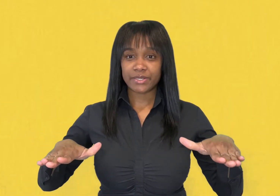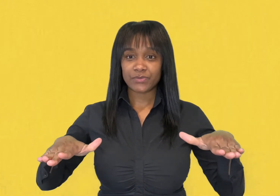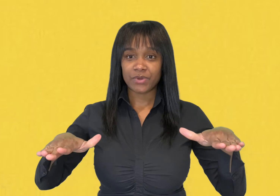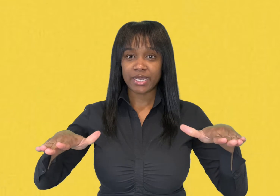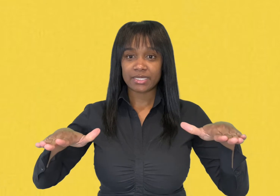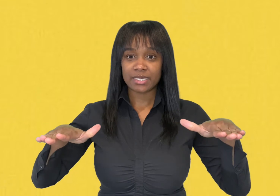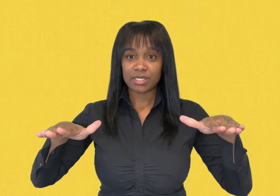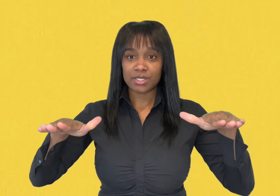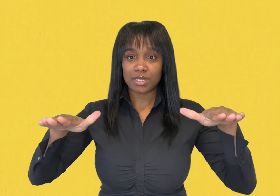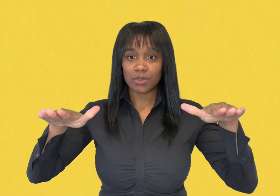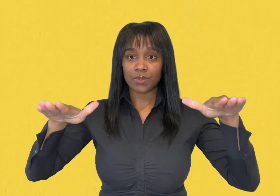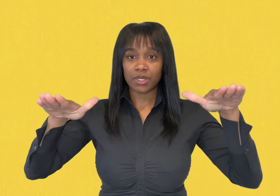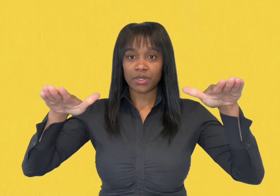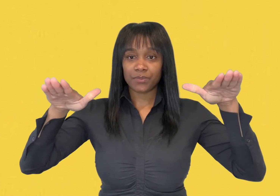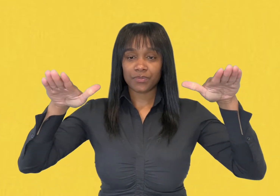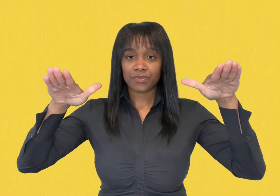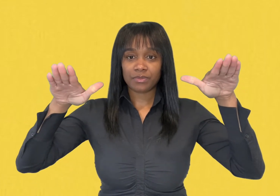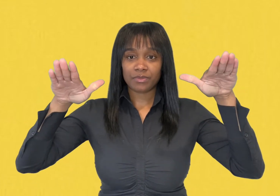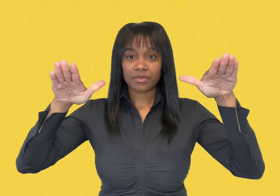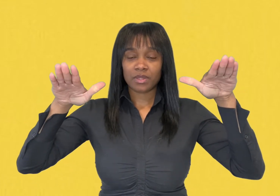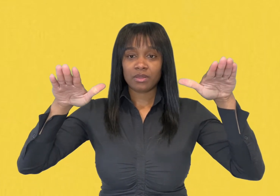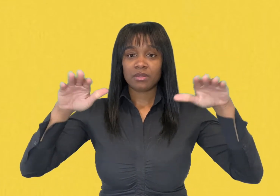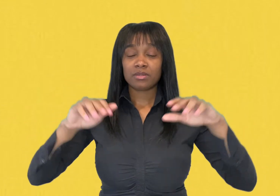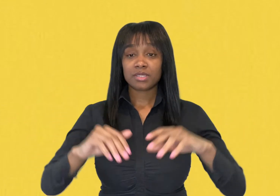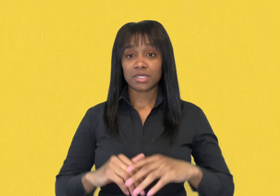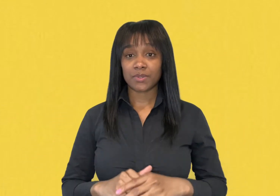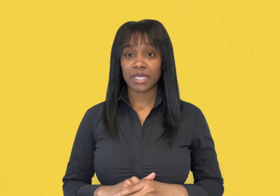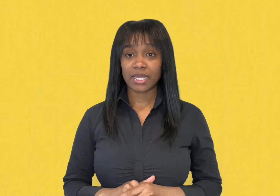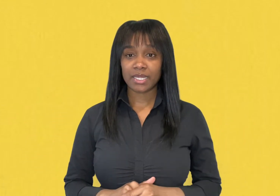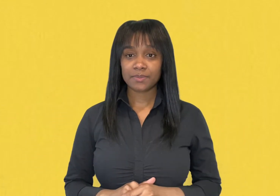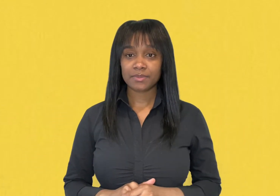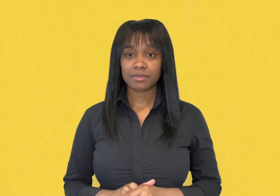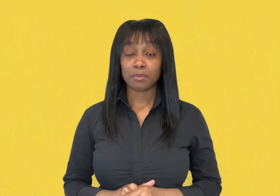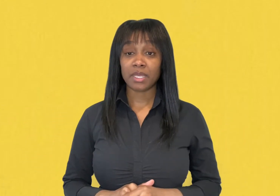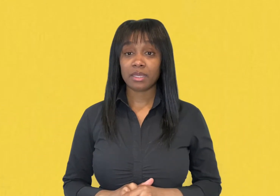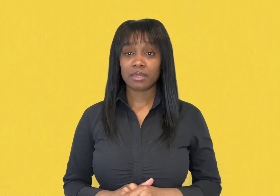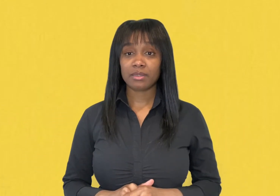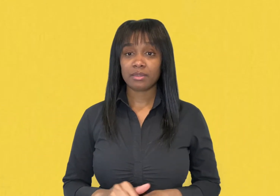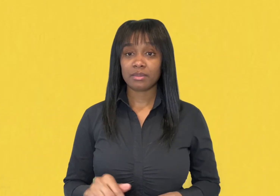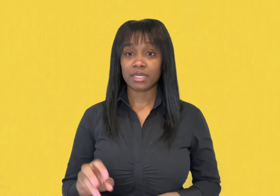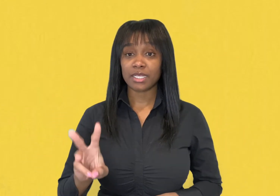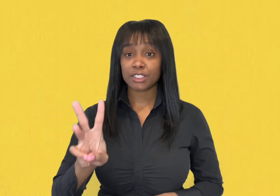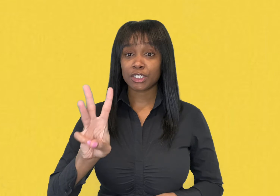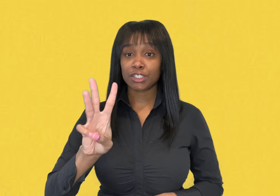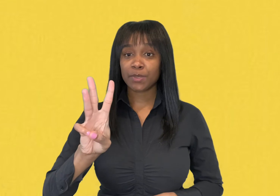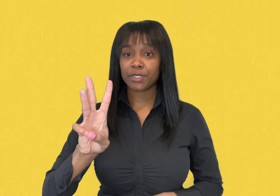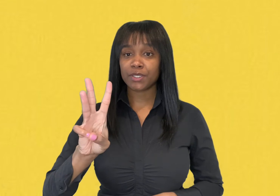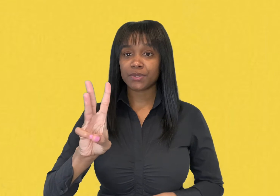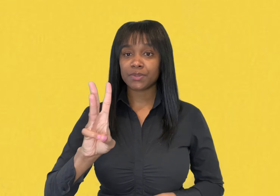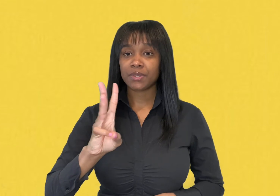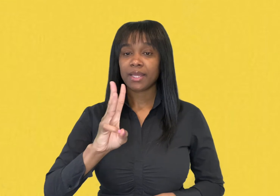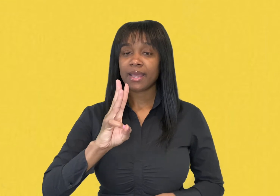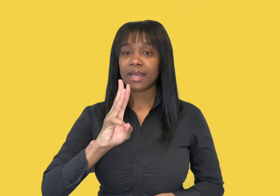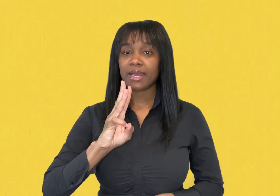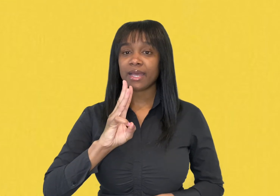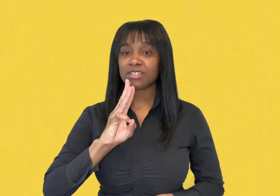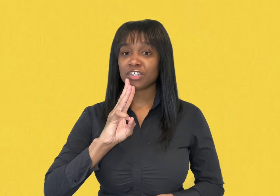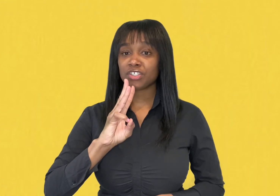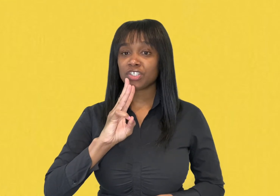rising slowly. So again, make the letter W at your chin